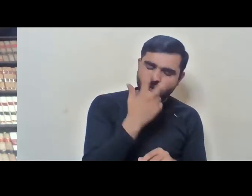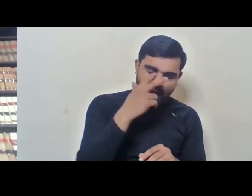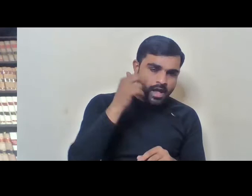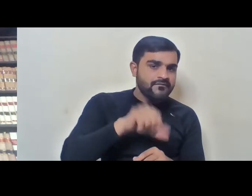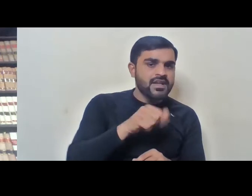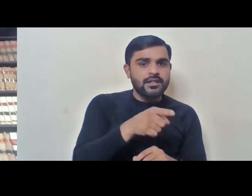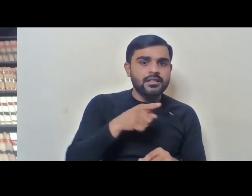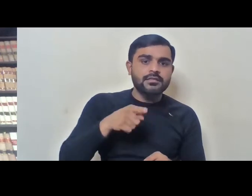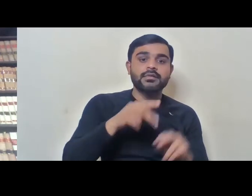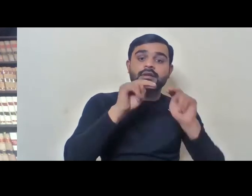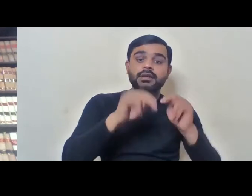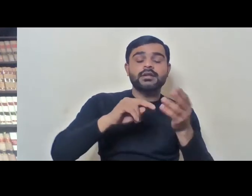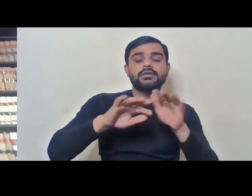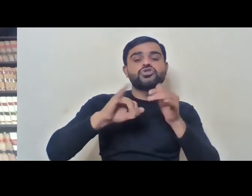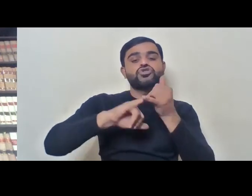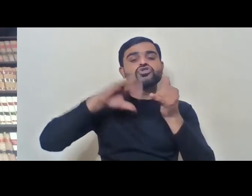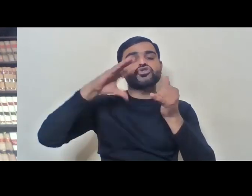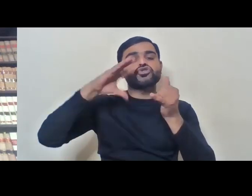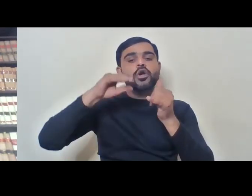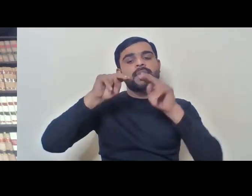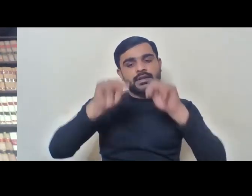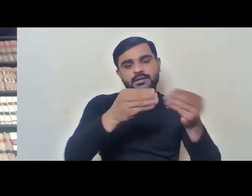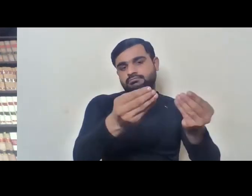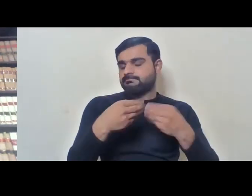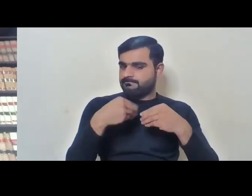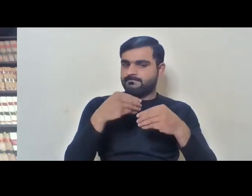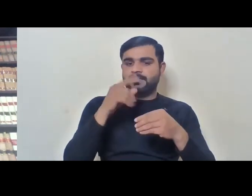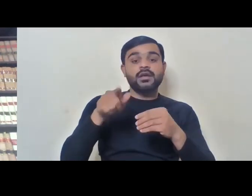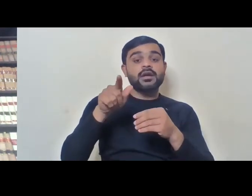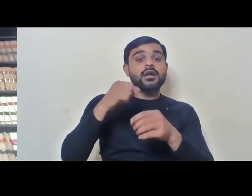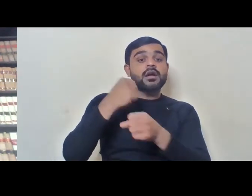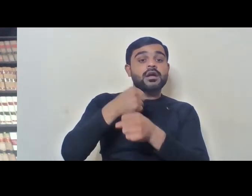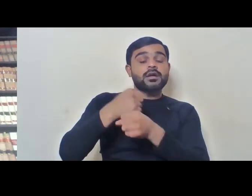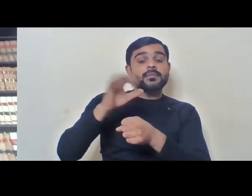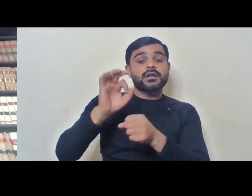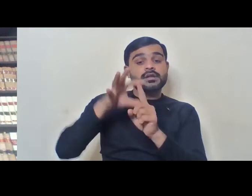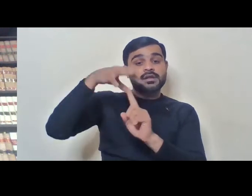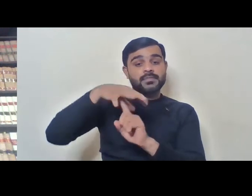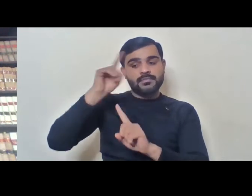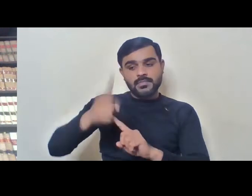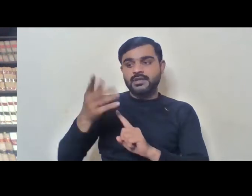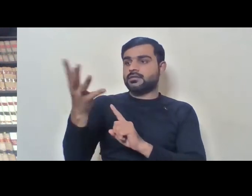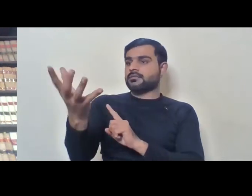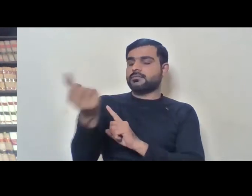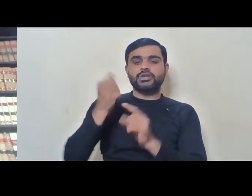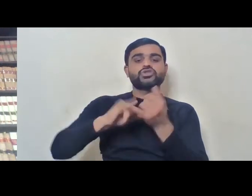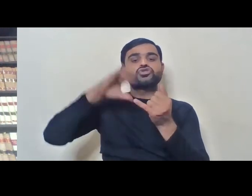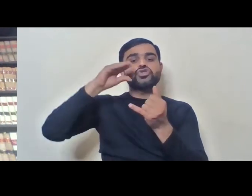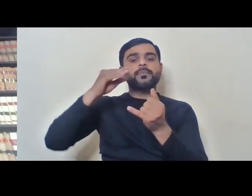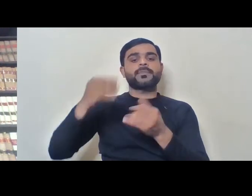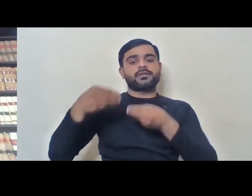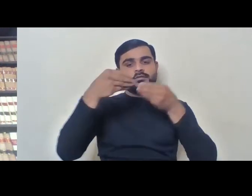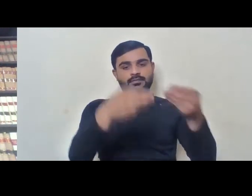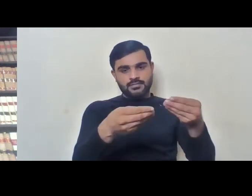needs reading software, then the employer that is a government department has to purchase that reading software so that